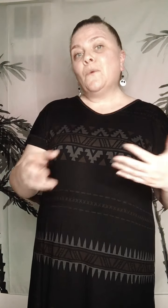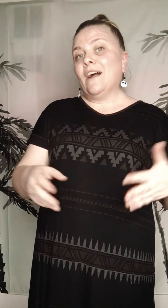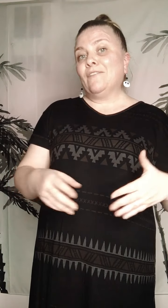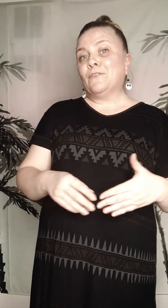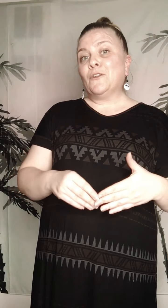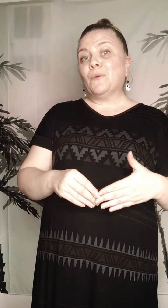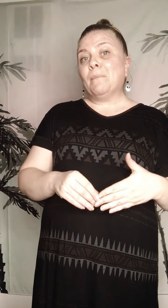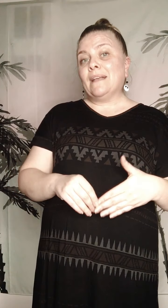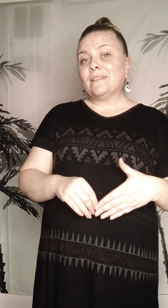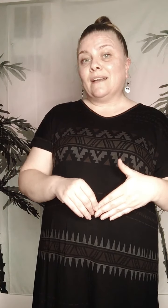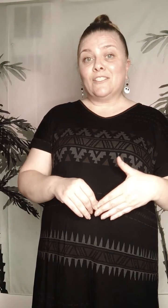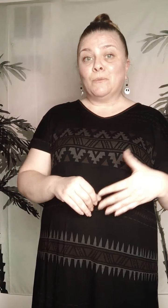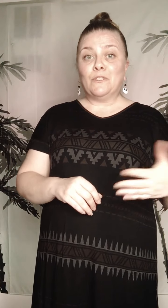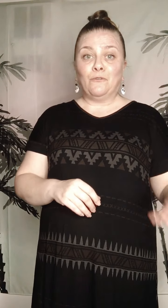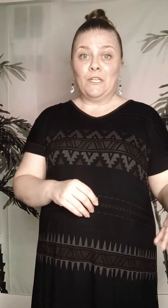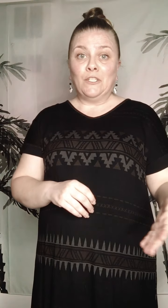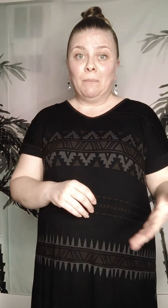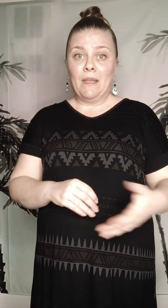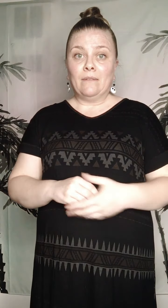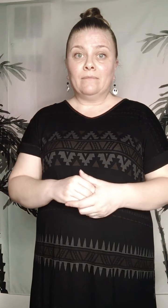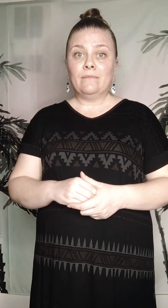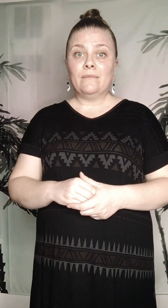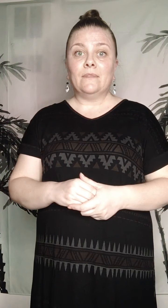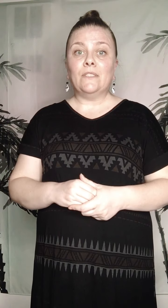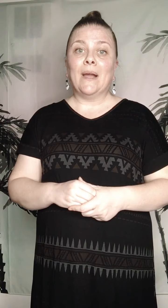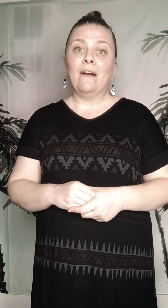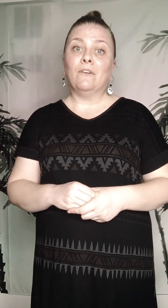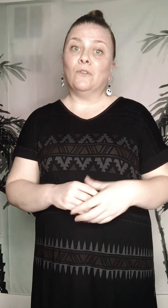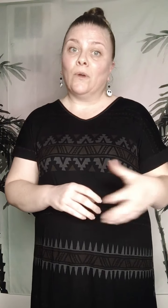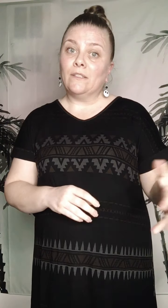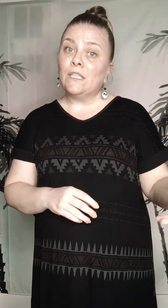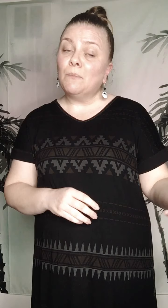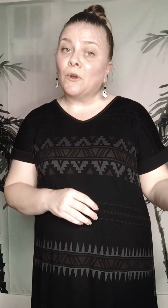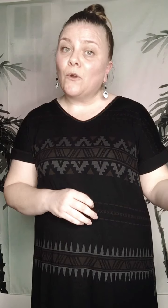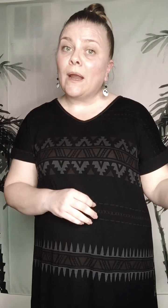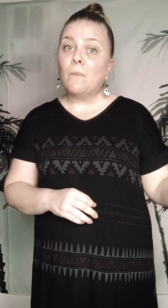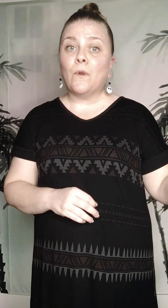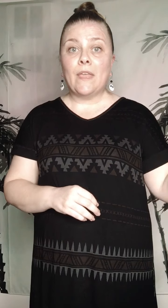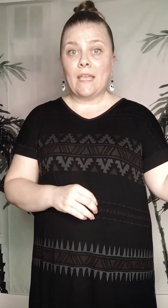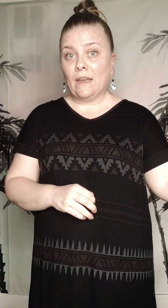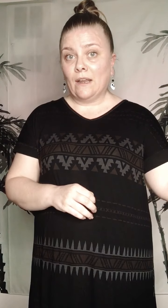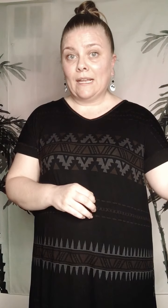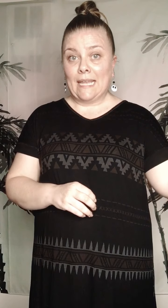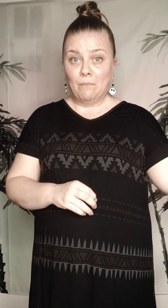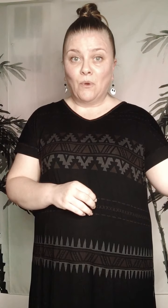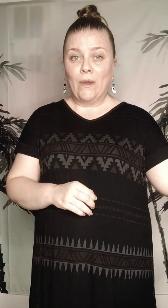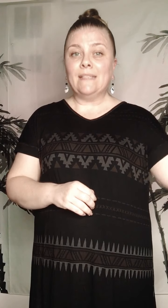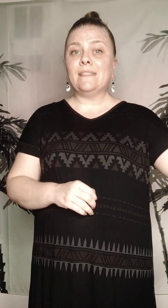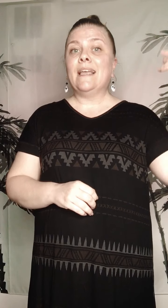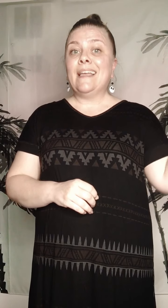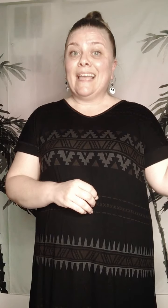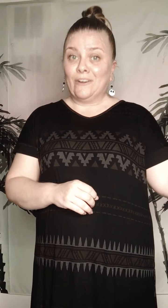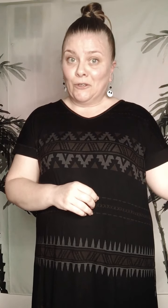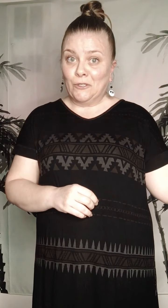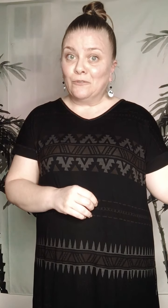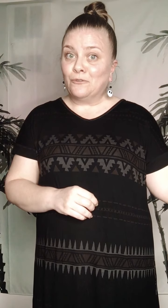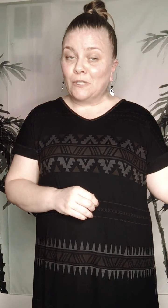offer your best customers free shipping? Do you have a loyalty program where they can get points and earn free